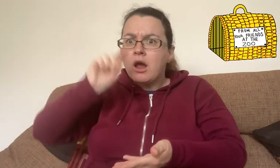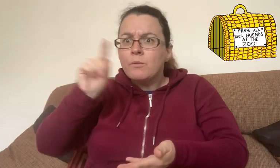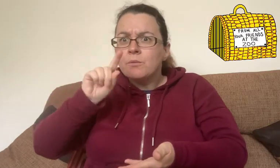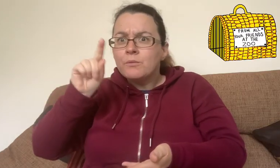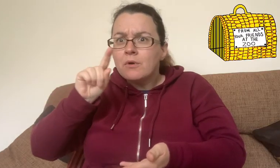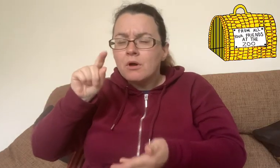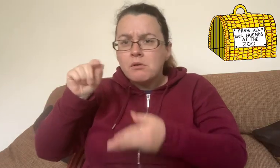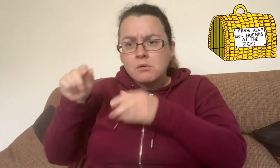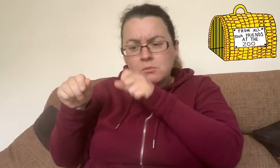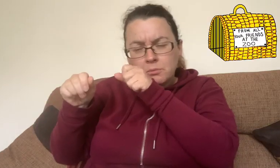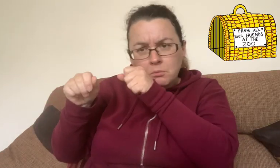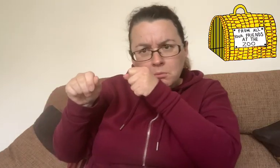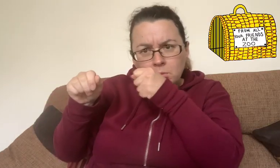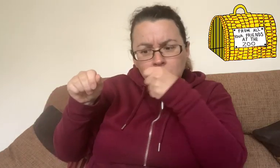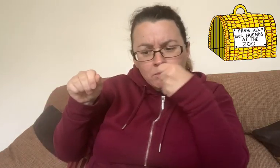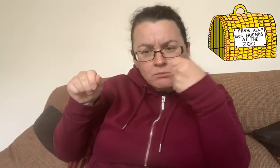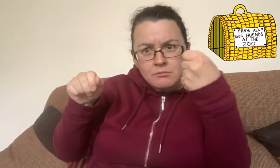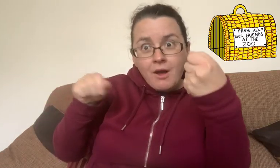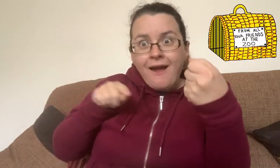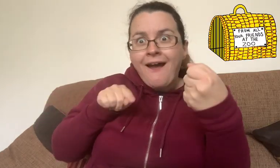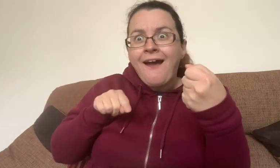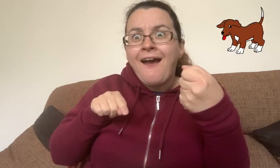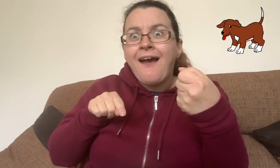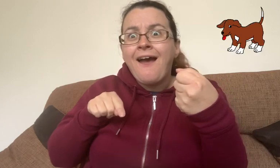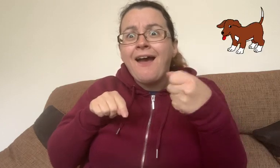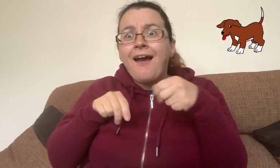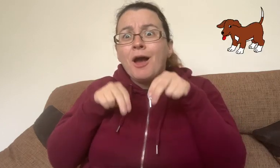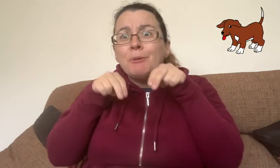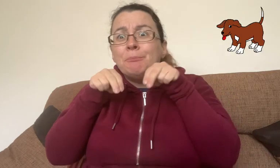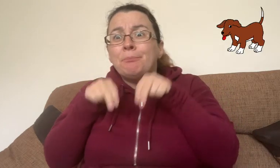And sent me a dog. And